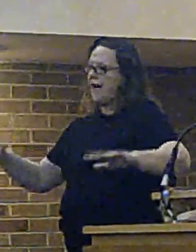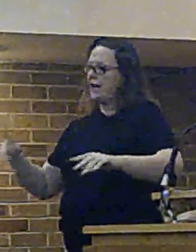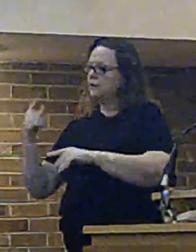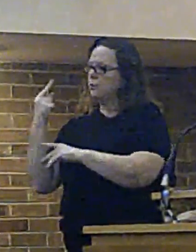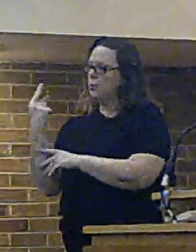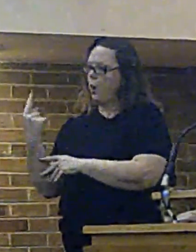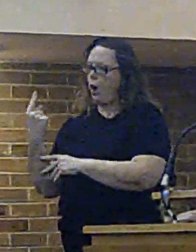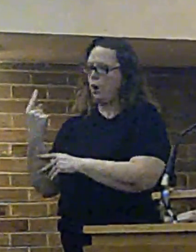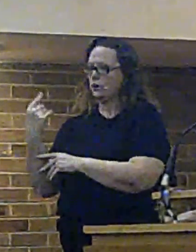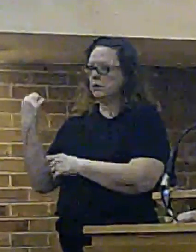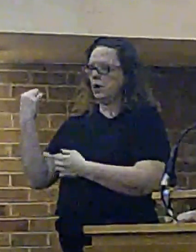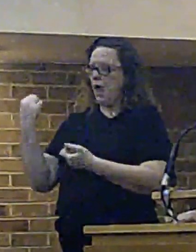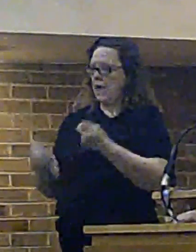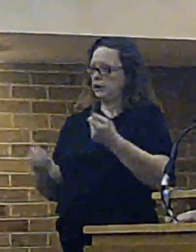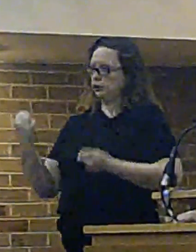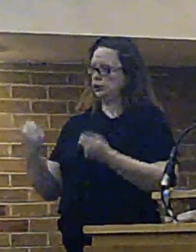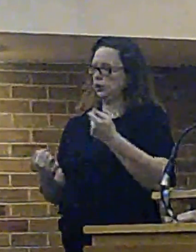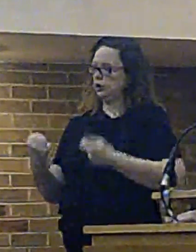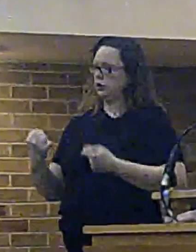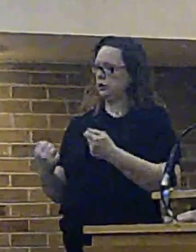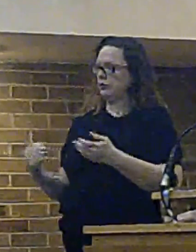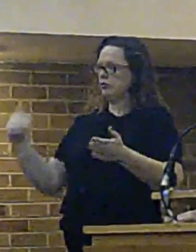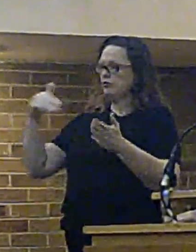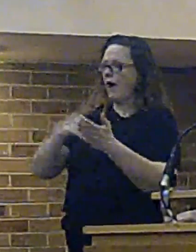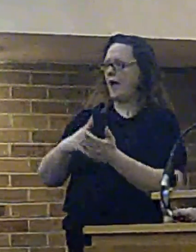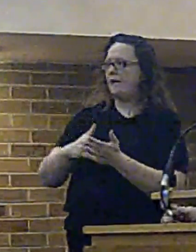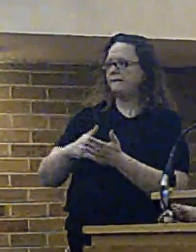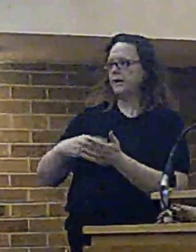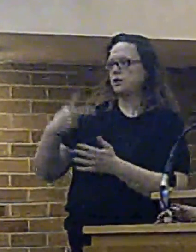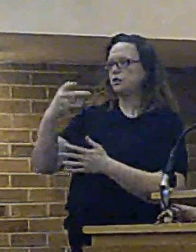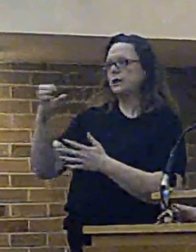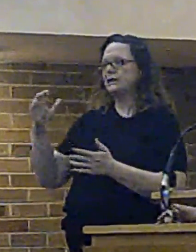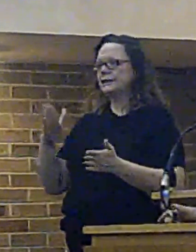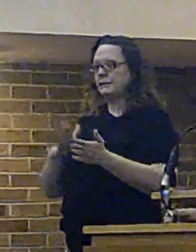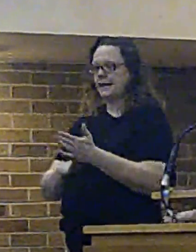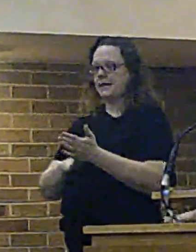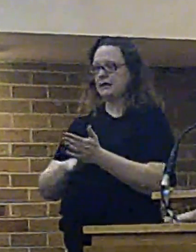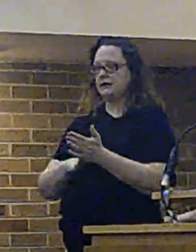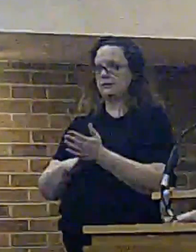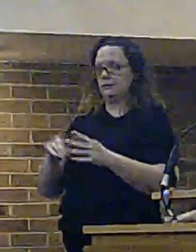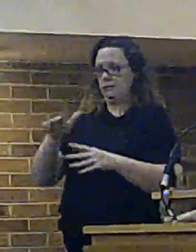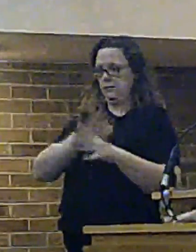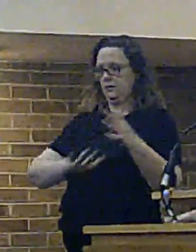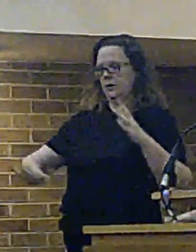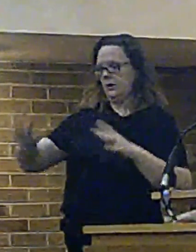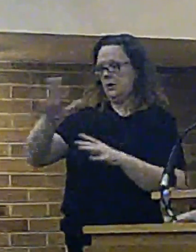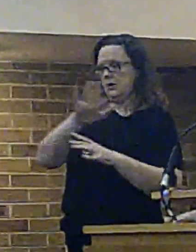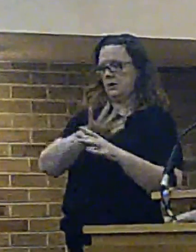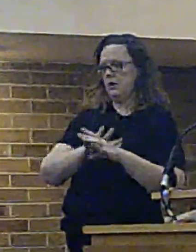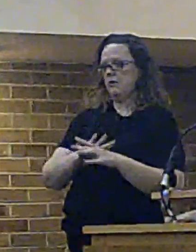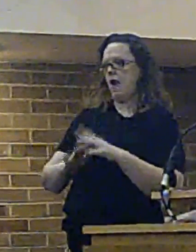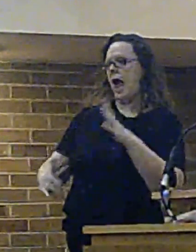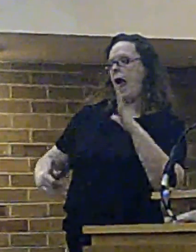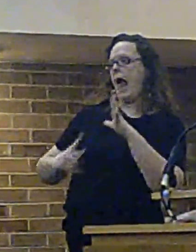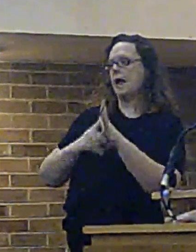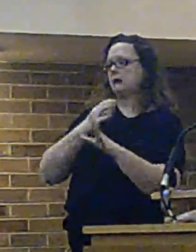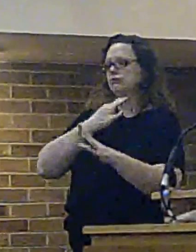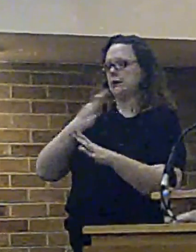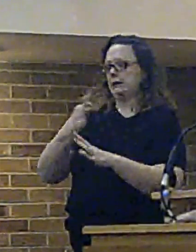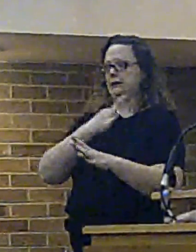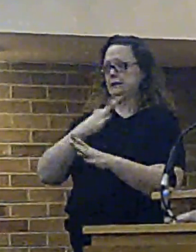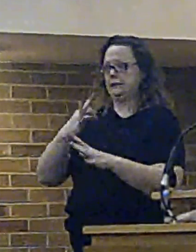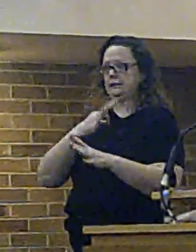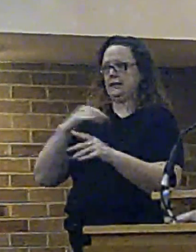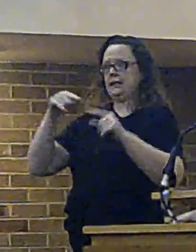50s, the majority of Merseyside was a-risk. The reasons which we will all recall. Back then, Liverpool was the second city.